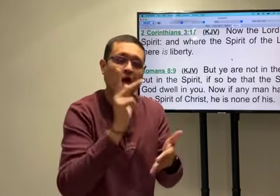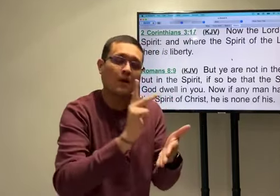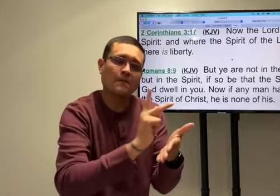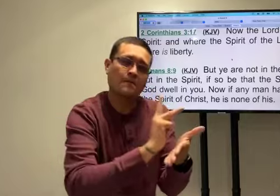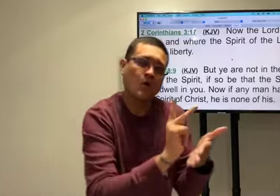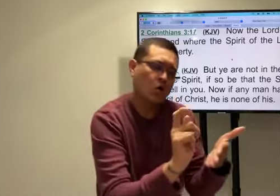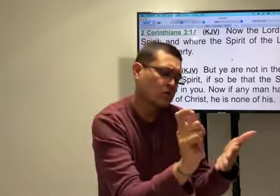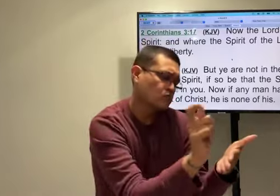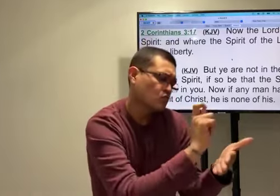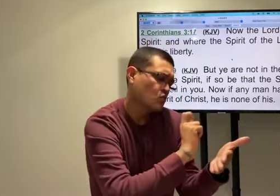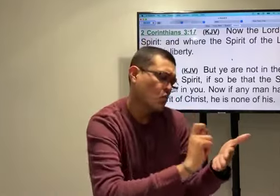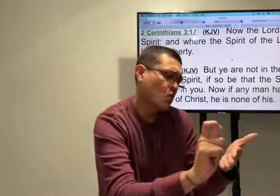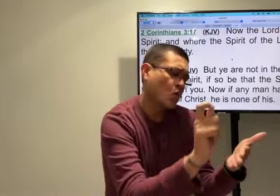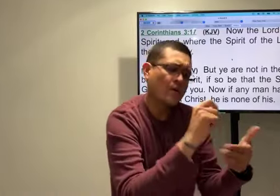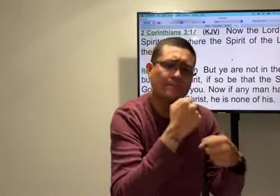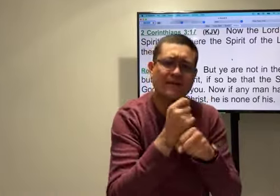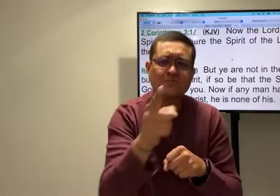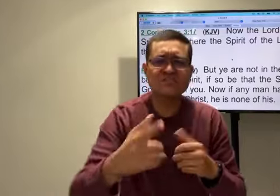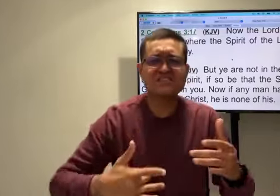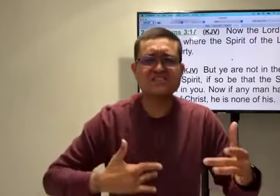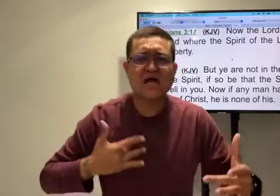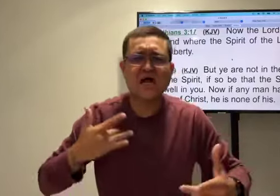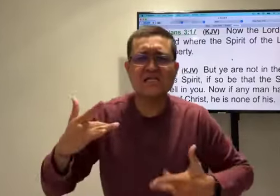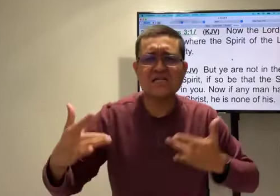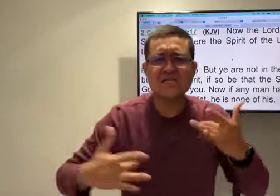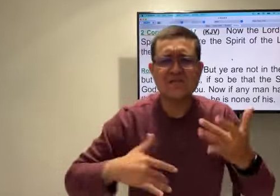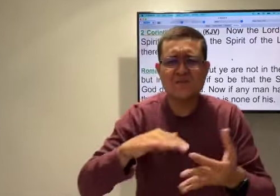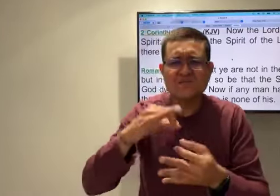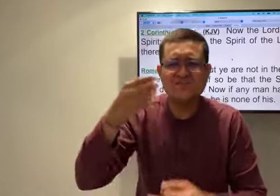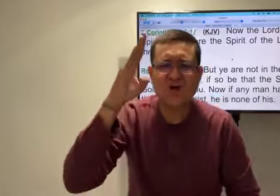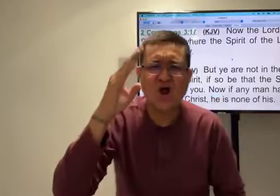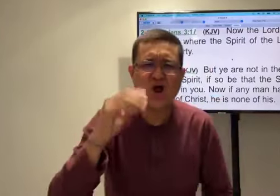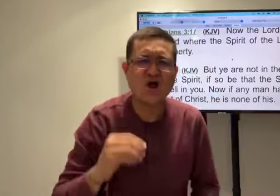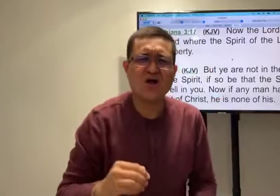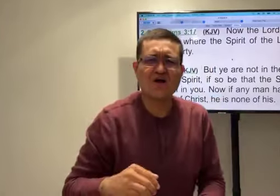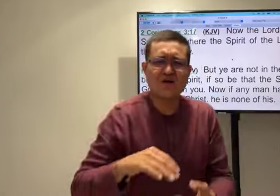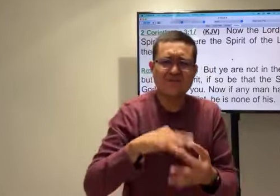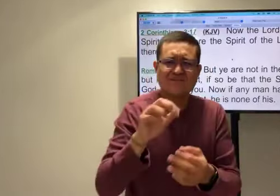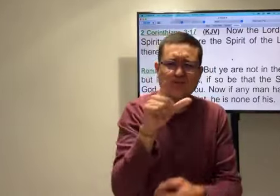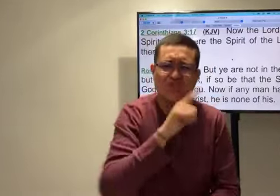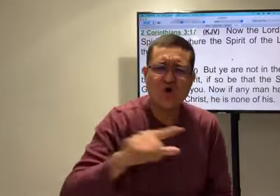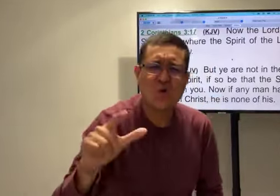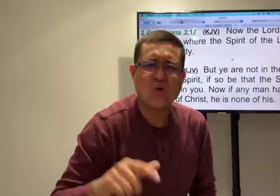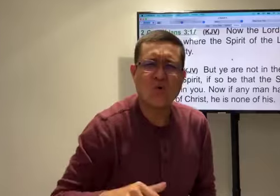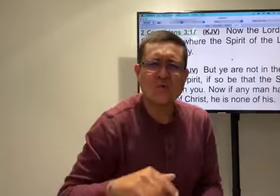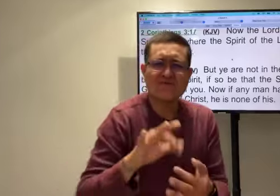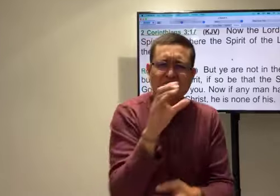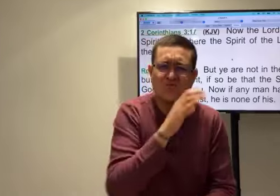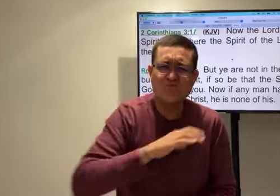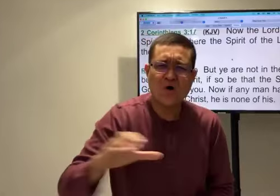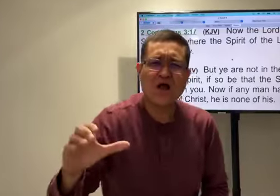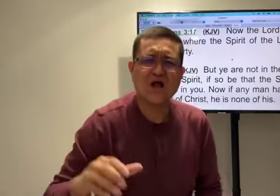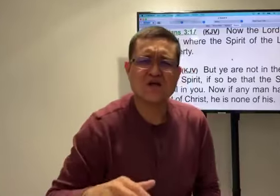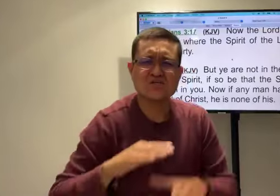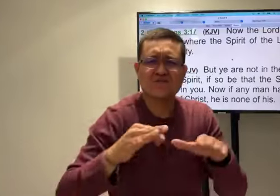They're all the same. Right? Paul's writing. Paul's He's writing about God. He's excited.